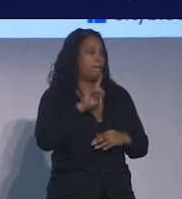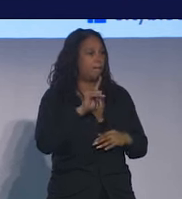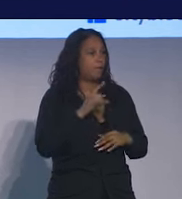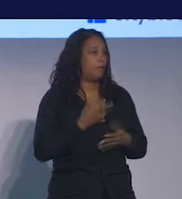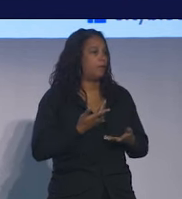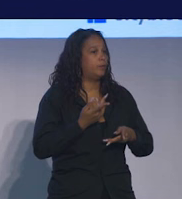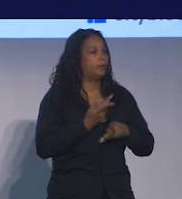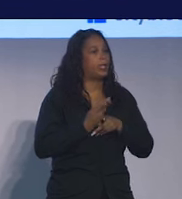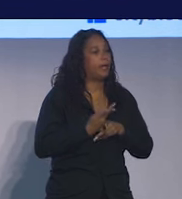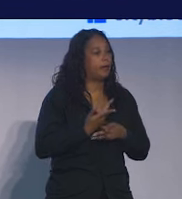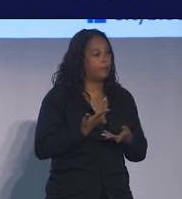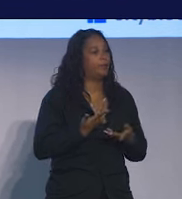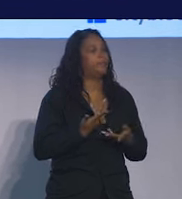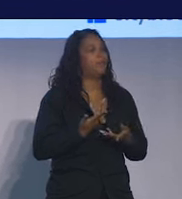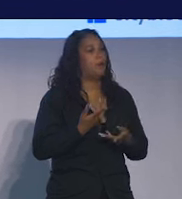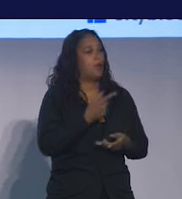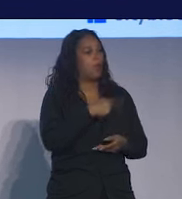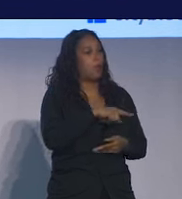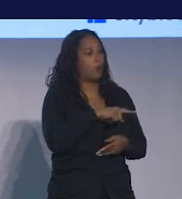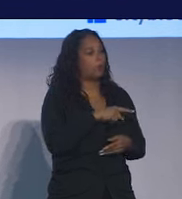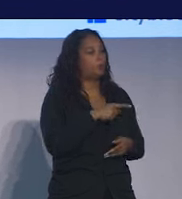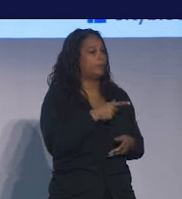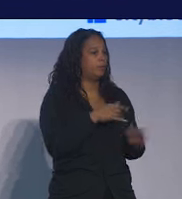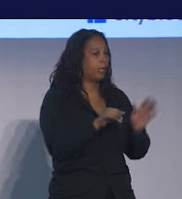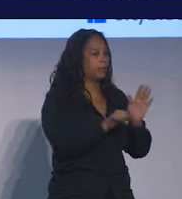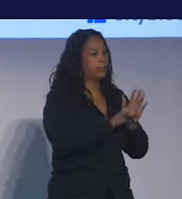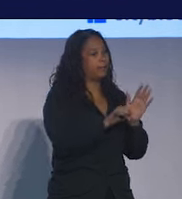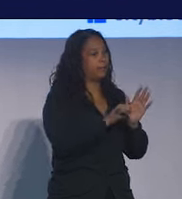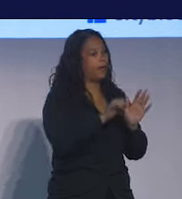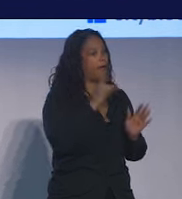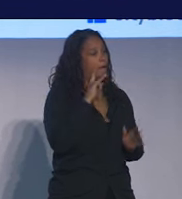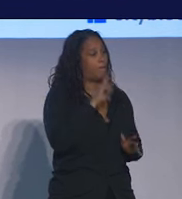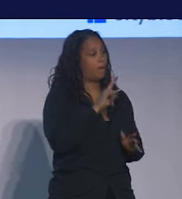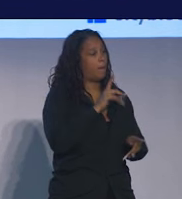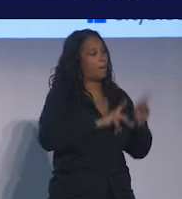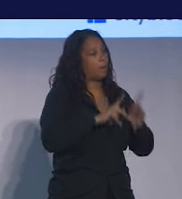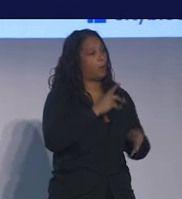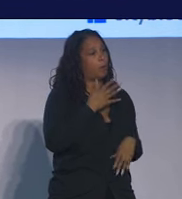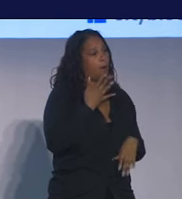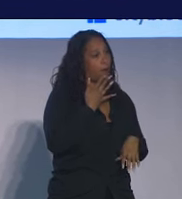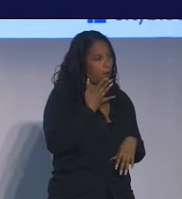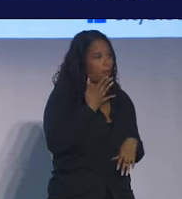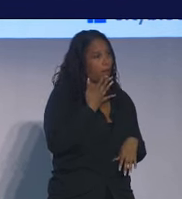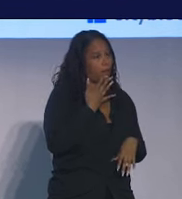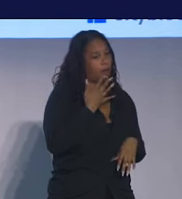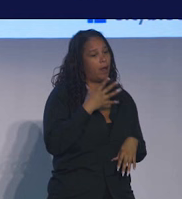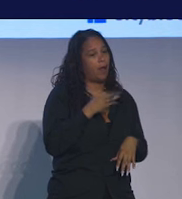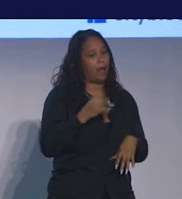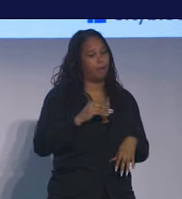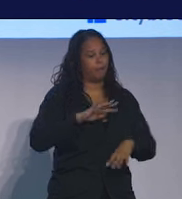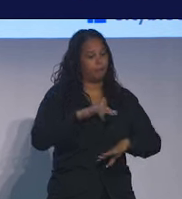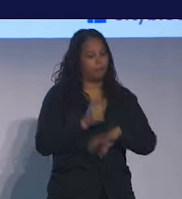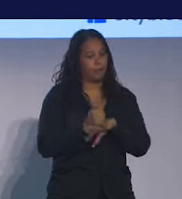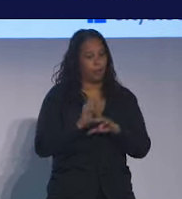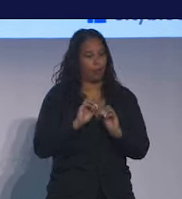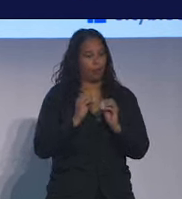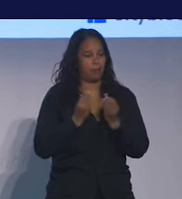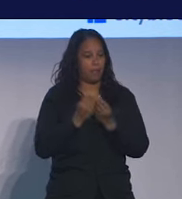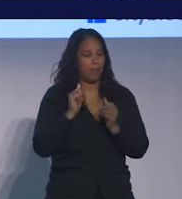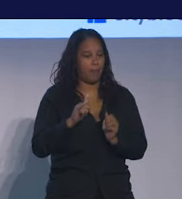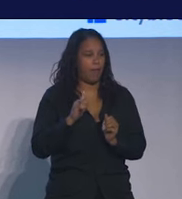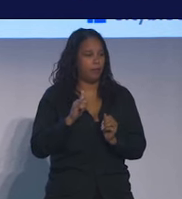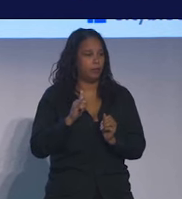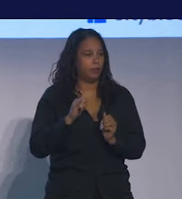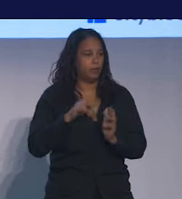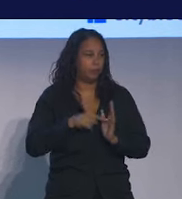the members whom we serve identify as people of color. And we've therefore built an organization that reflects that demographic. We have an